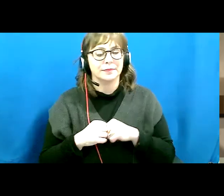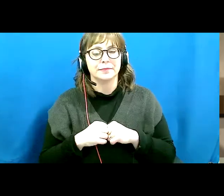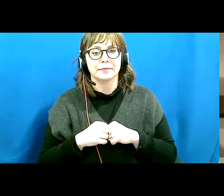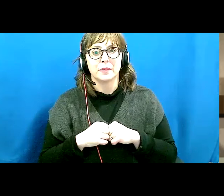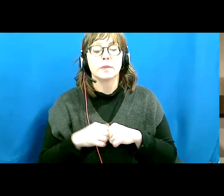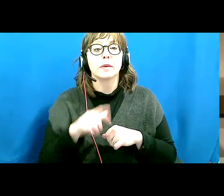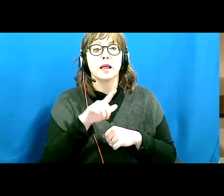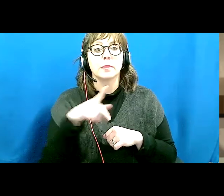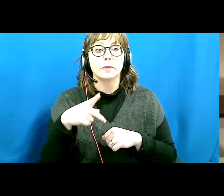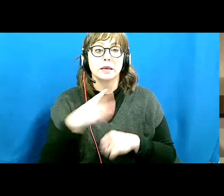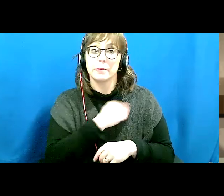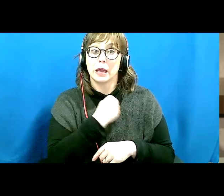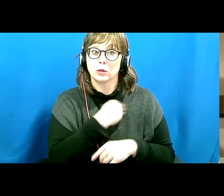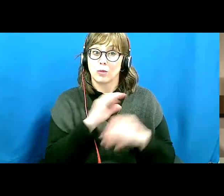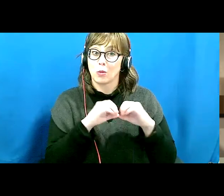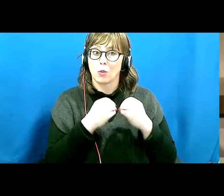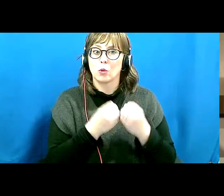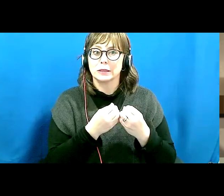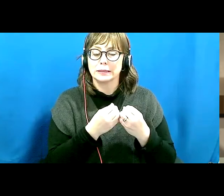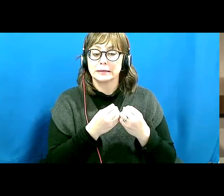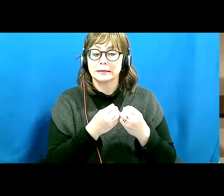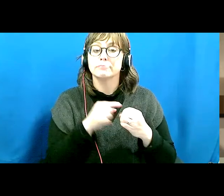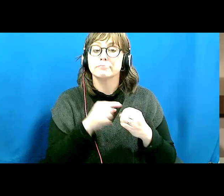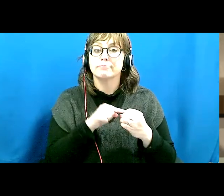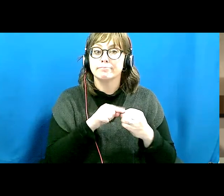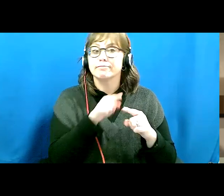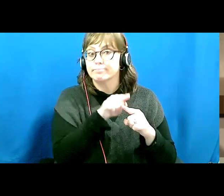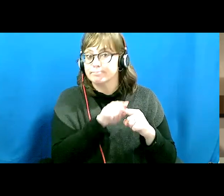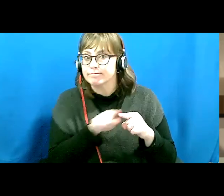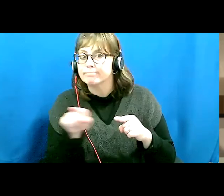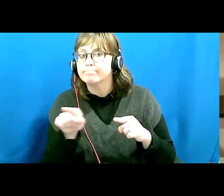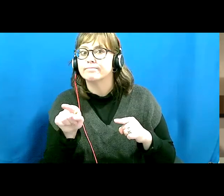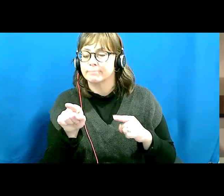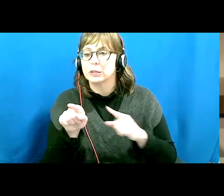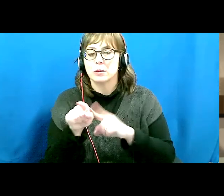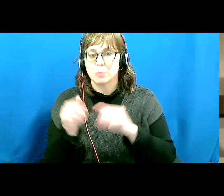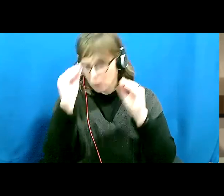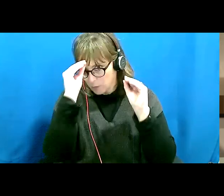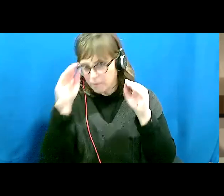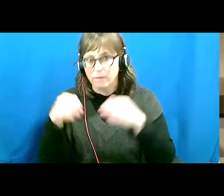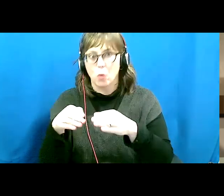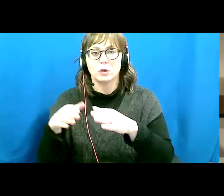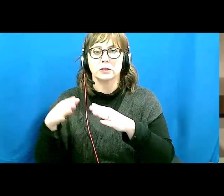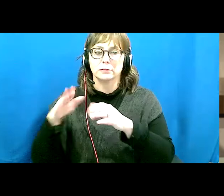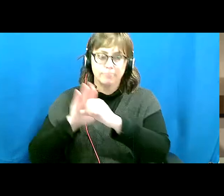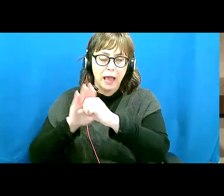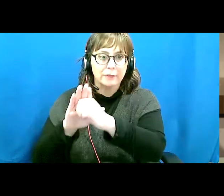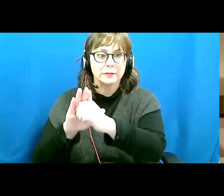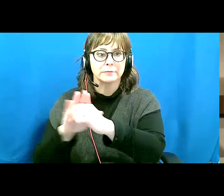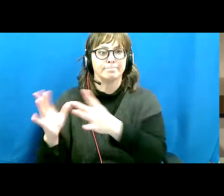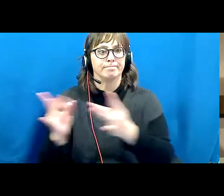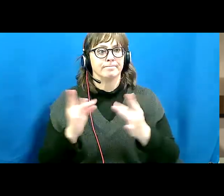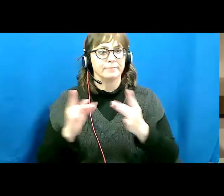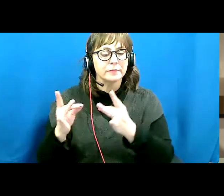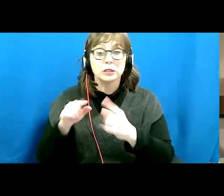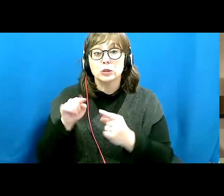Little People of Manitoba organization has now branched out to tackle some more controversial advocacy endeavors. And to learn more about